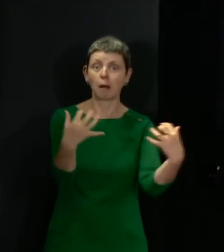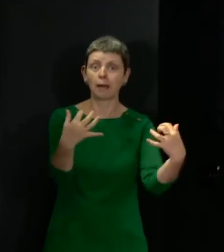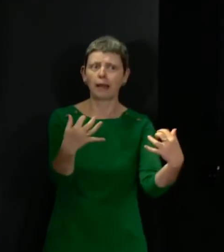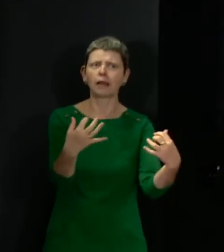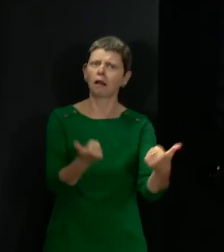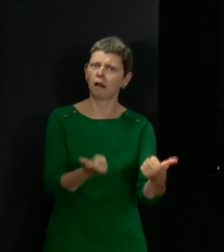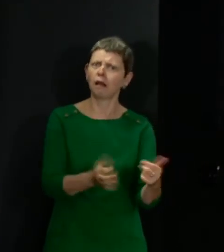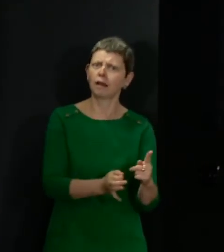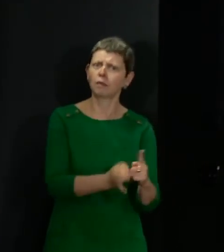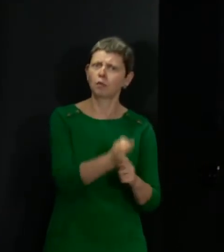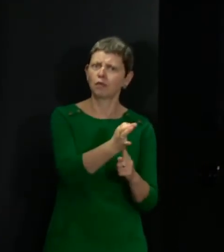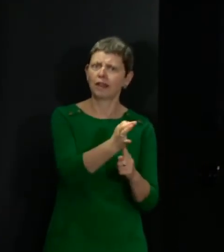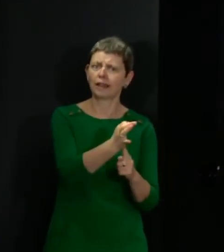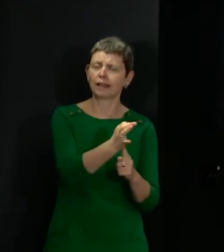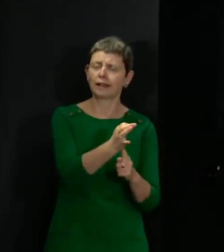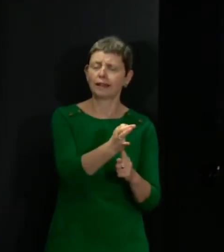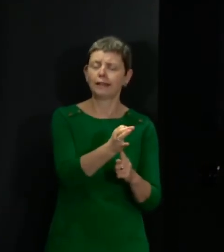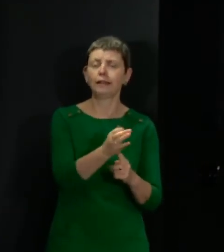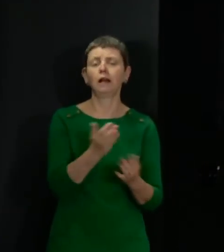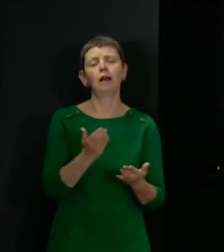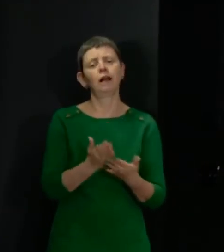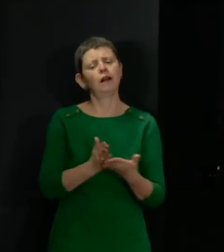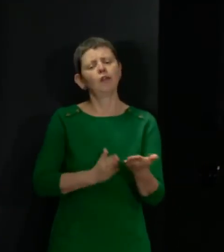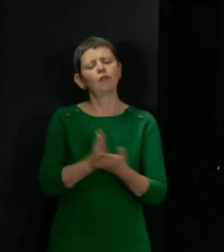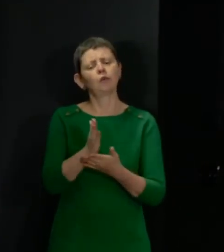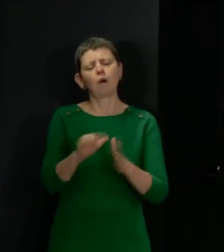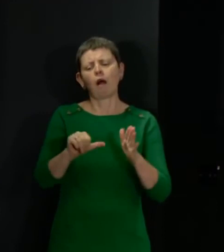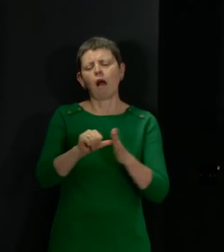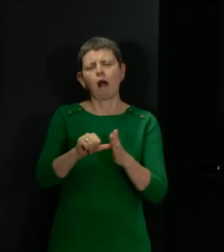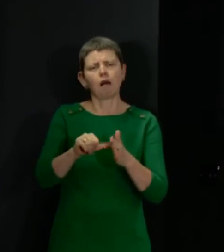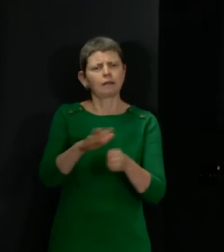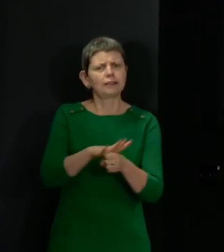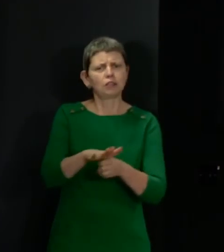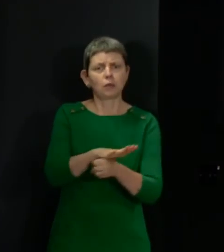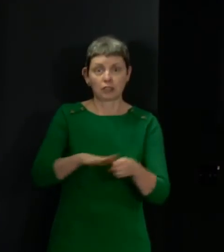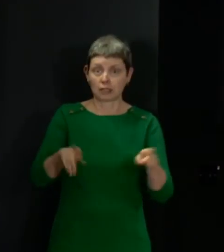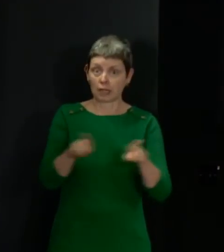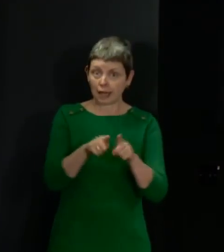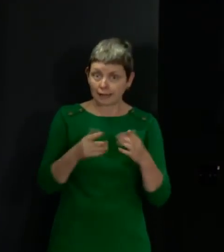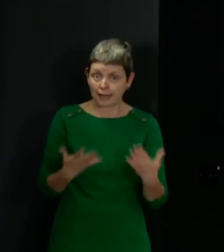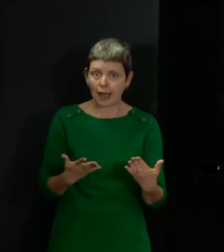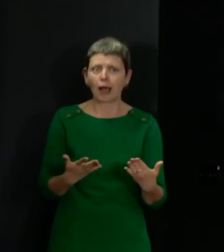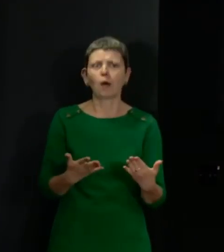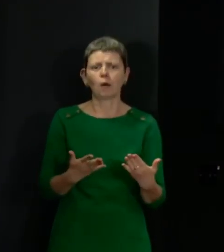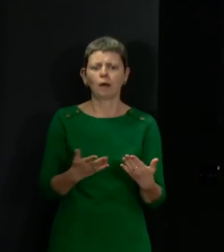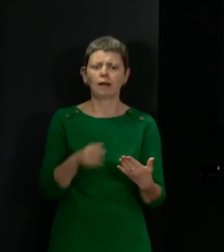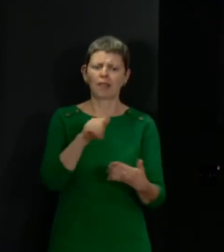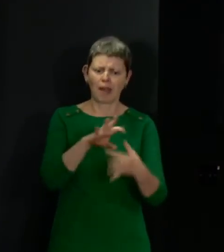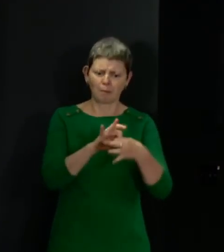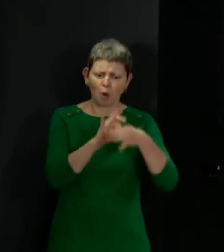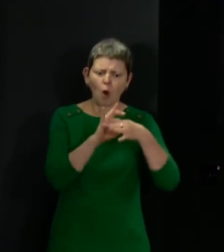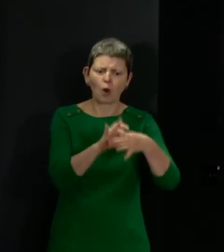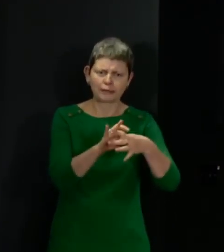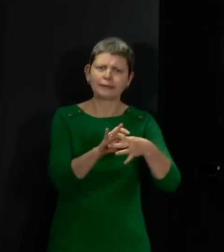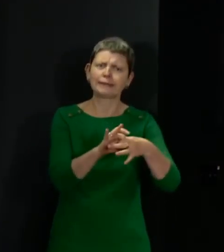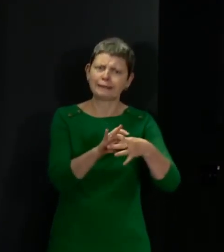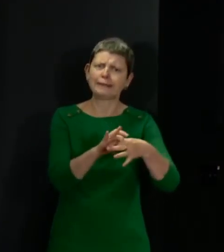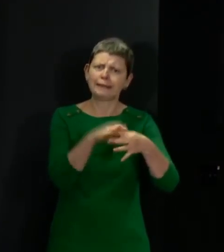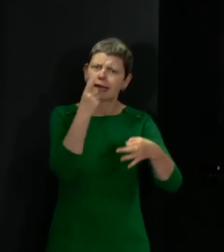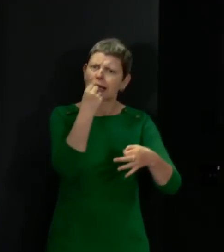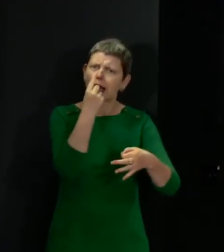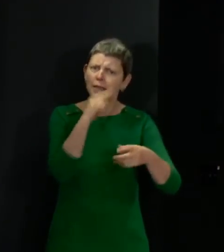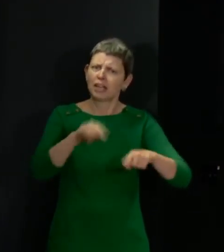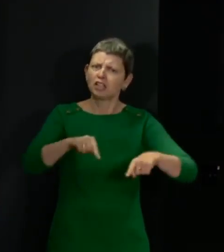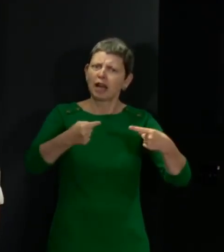the bond will be tested during difficult times, like just now, through the pandemic, or when